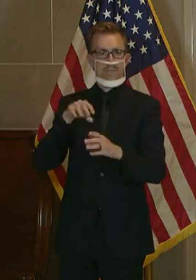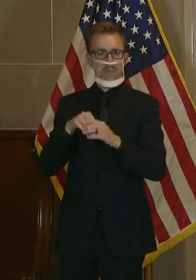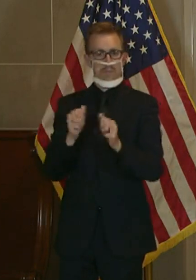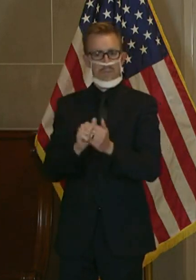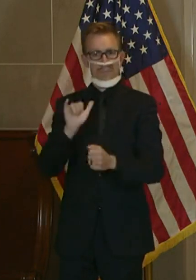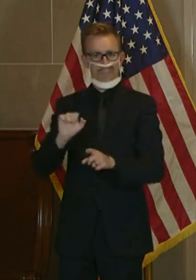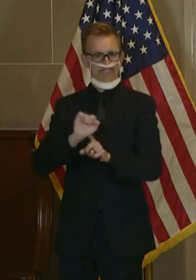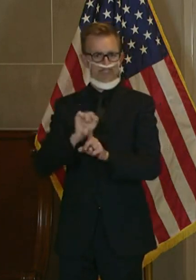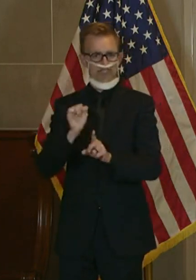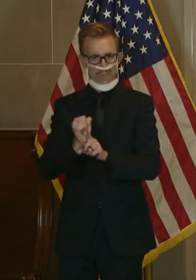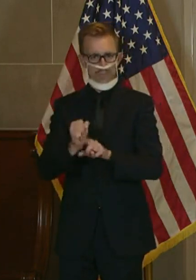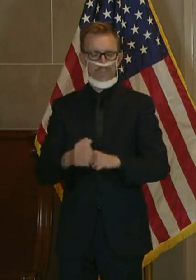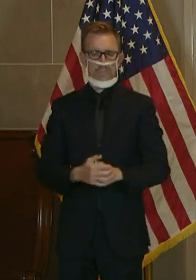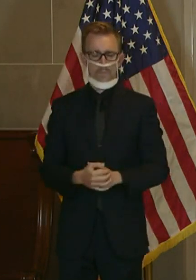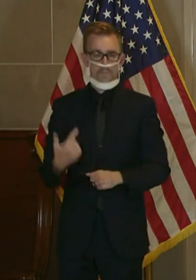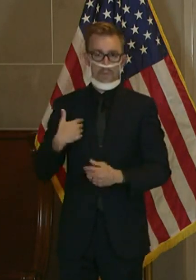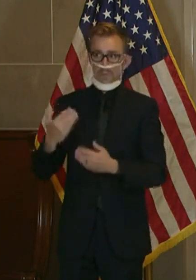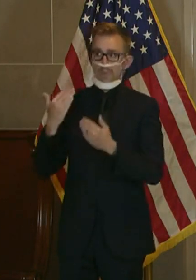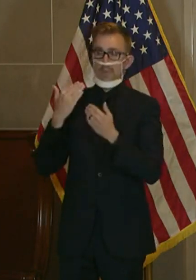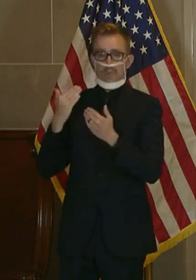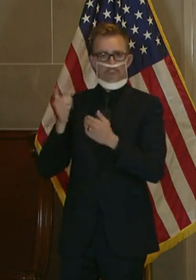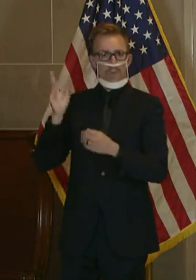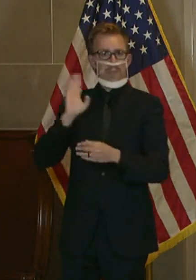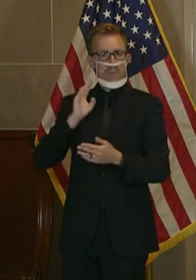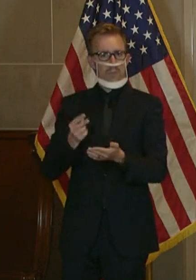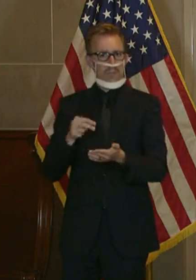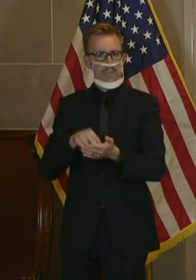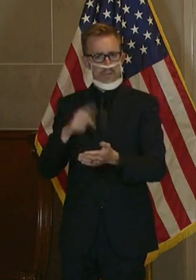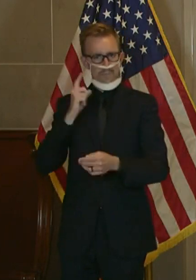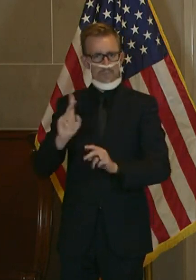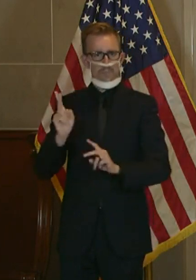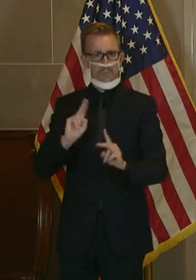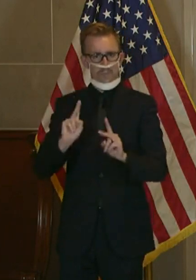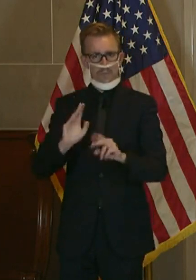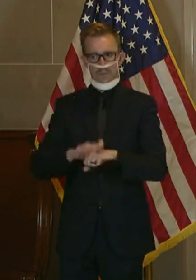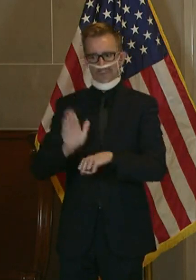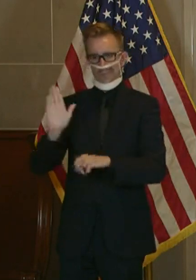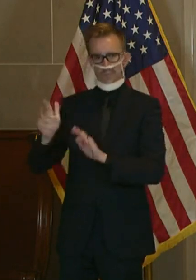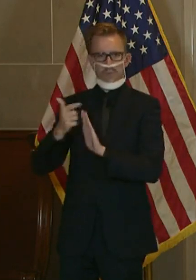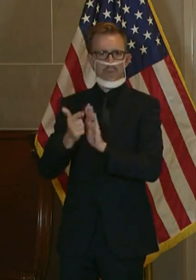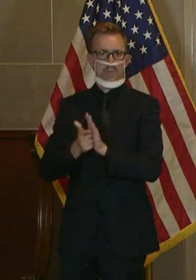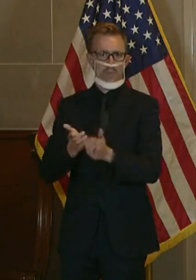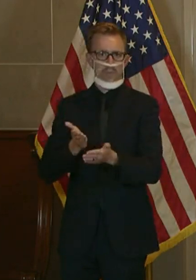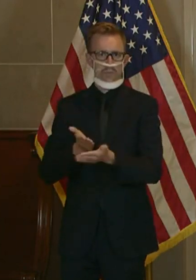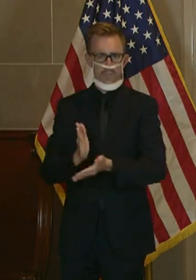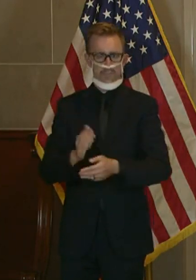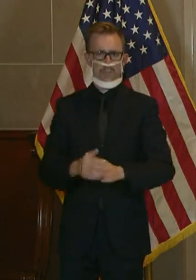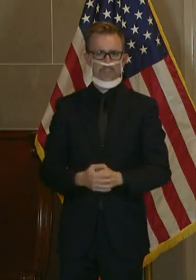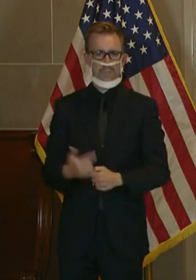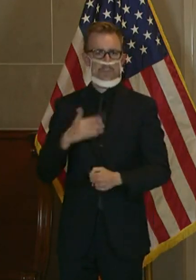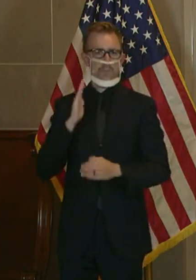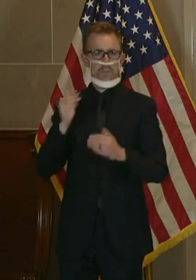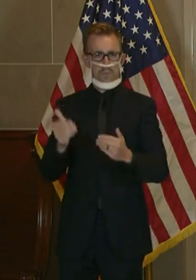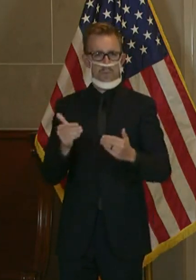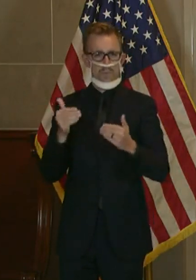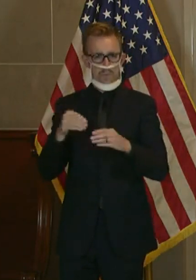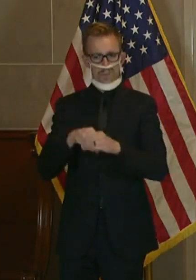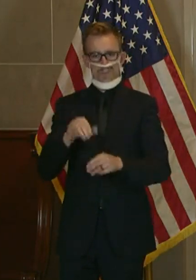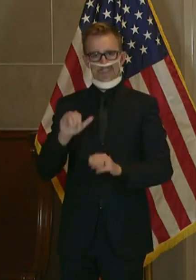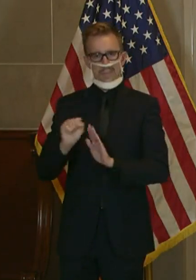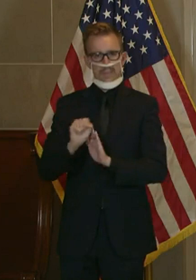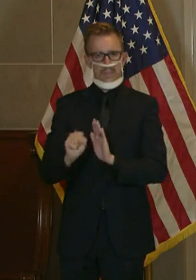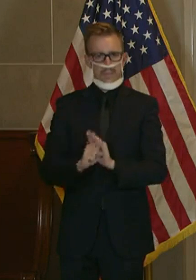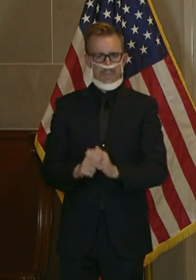situation. I'm thankful that he's going to stand up for people on their legal rights, and we're going to move forward in this state.